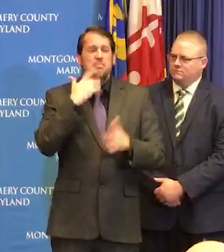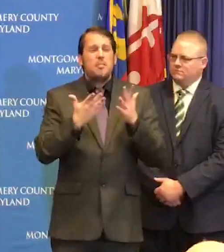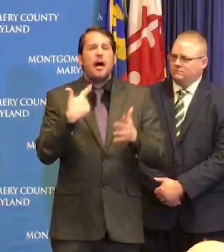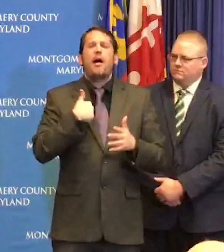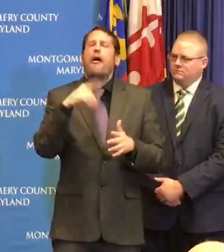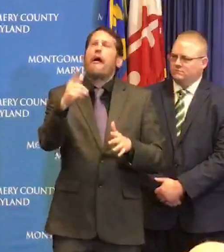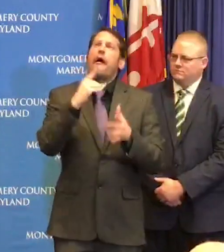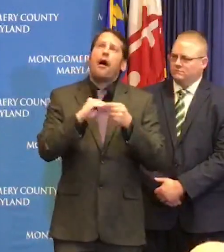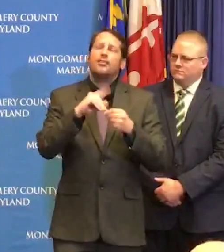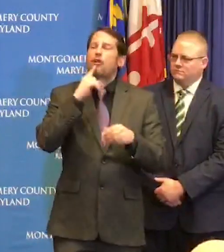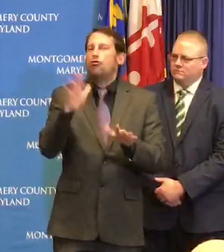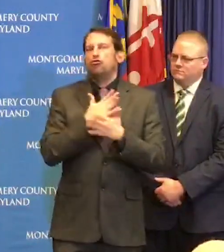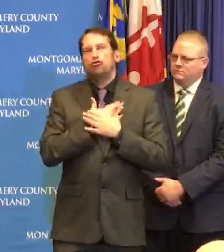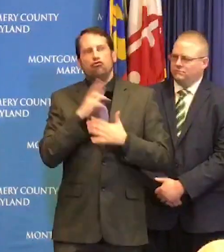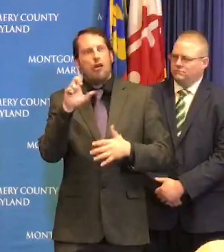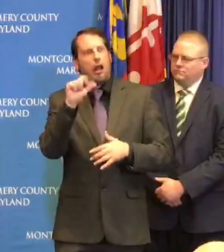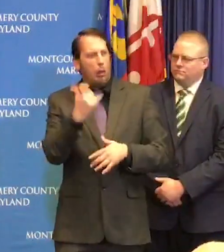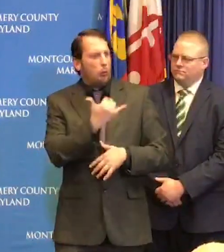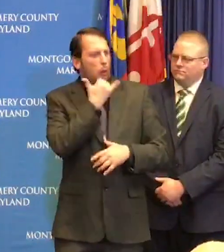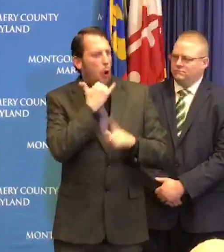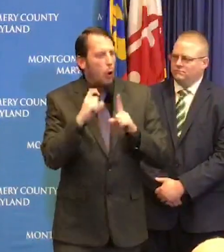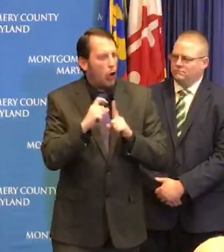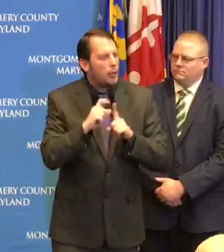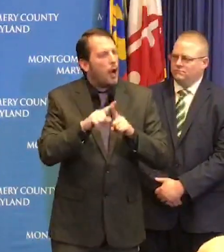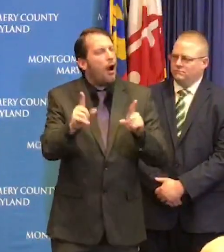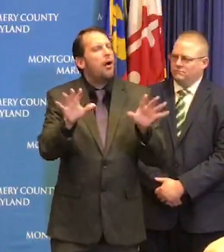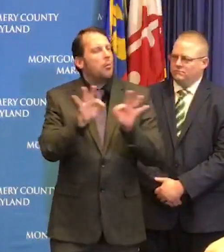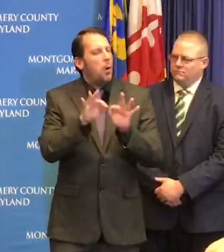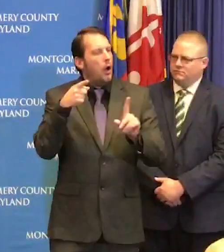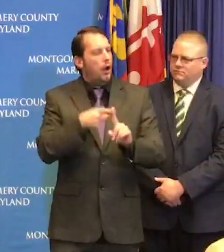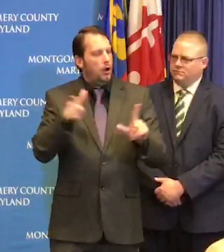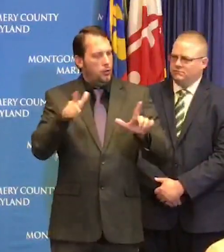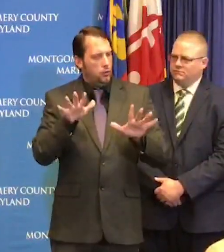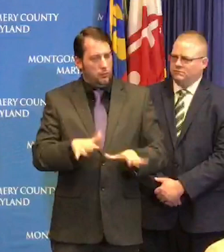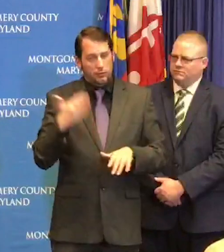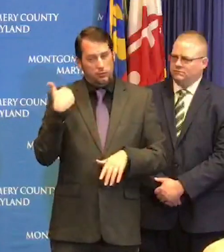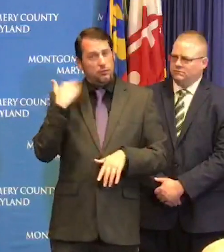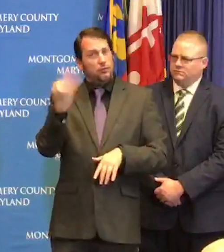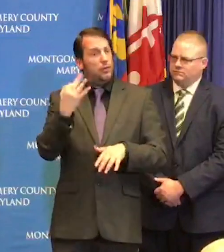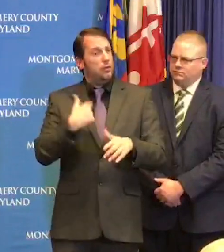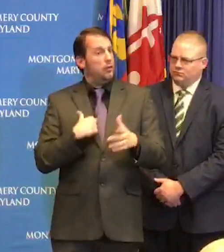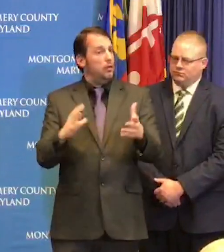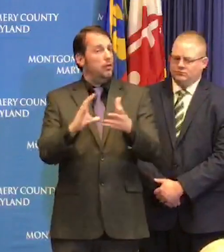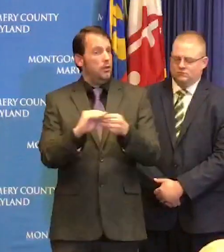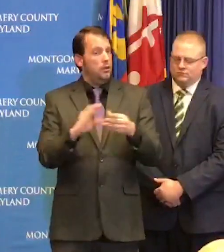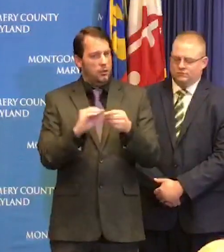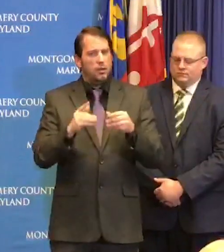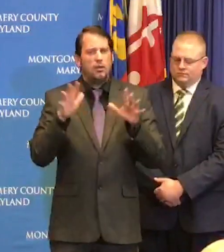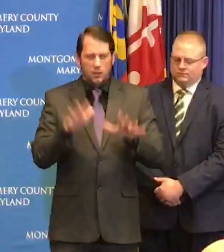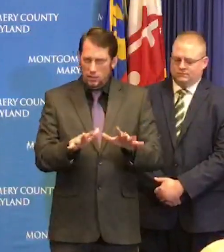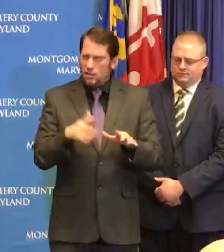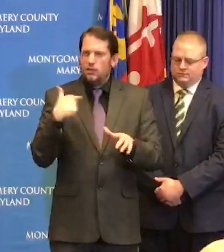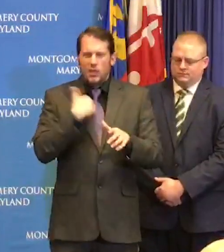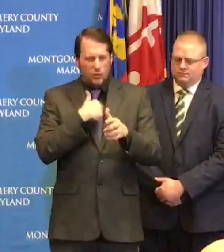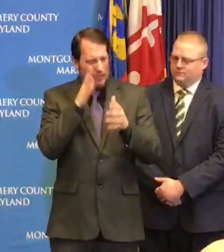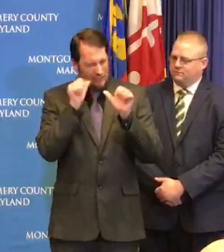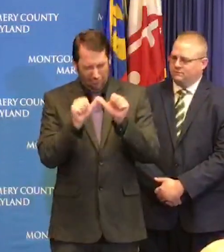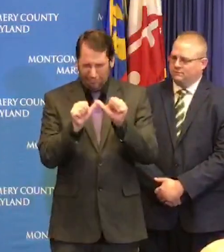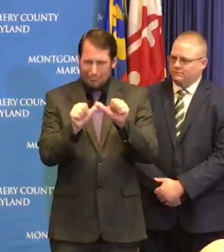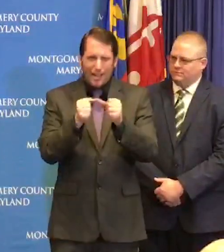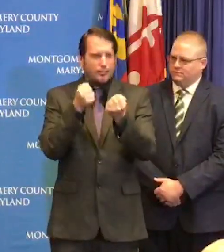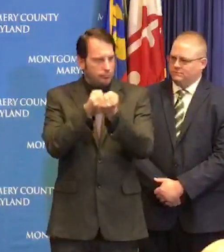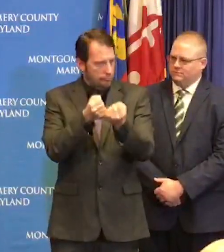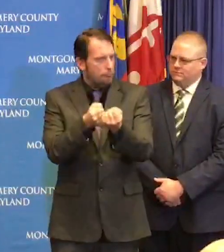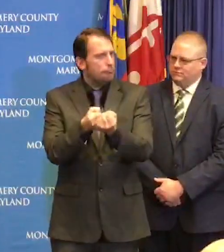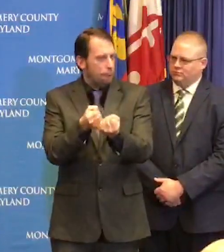convey to you that the messages that we relay to you on Friday we stand by and we continue to support we know that individuals the